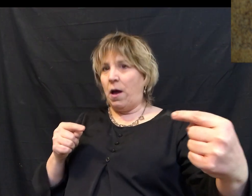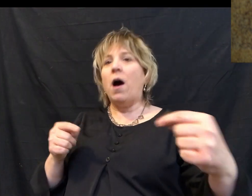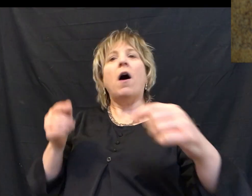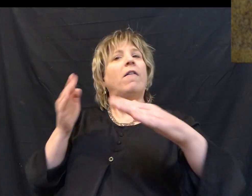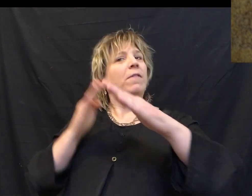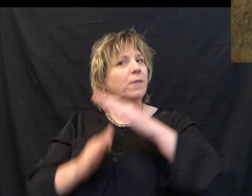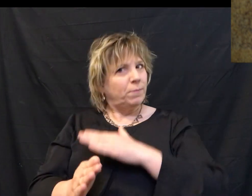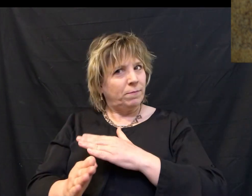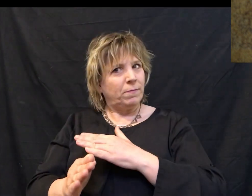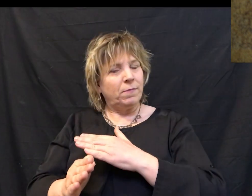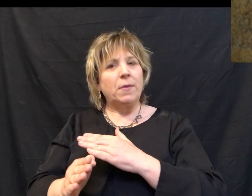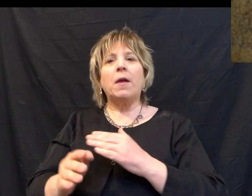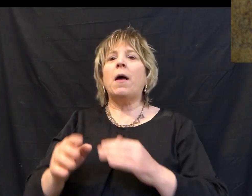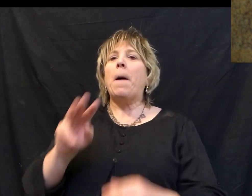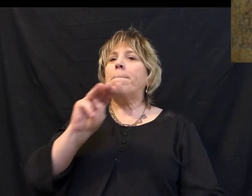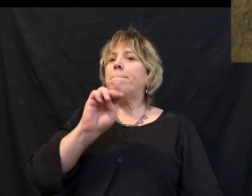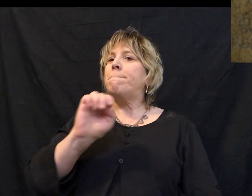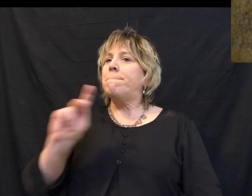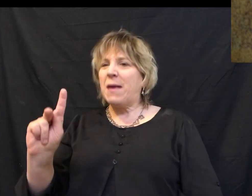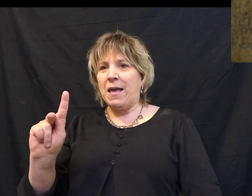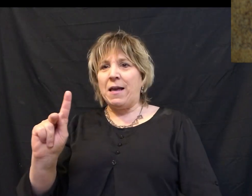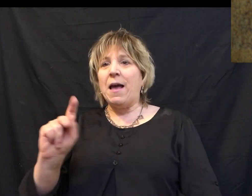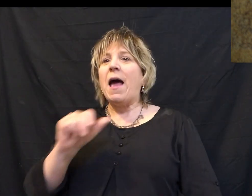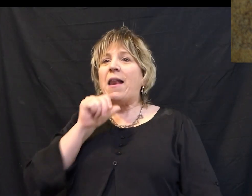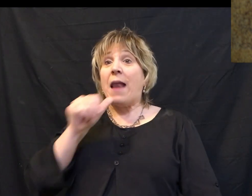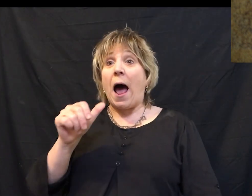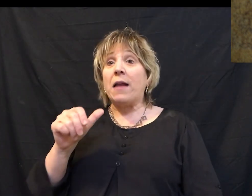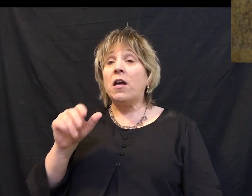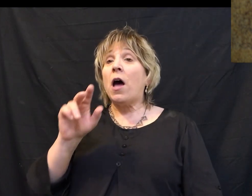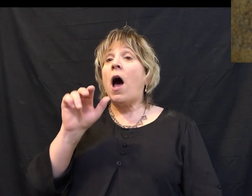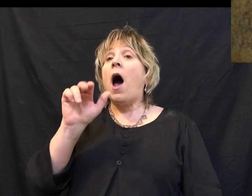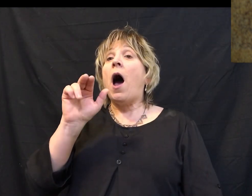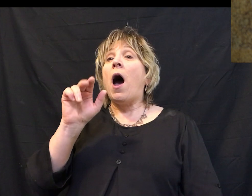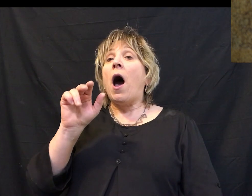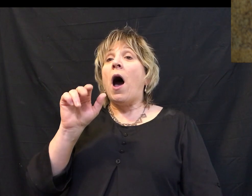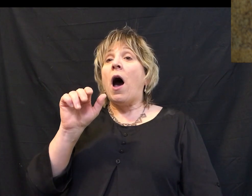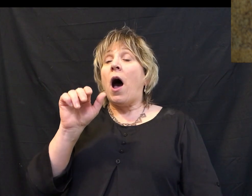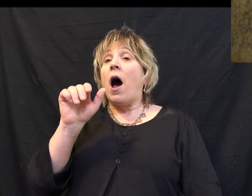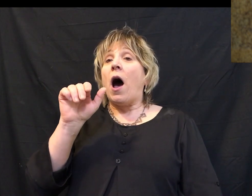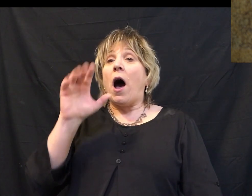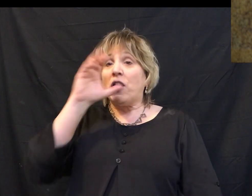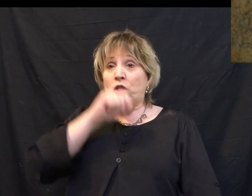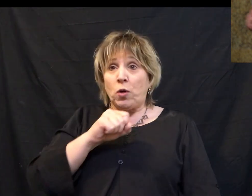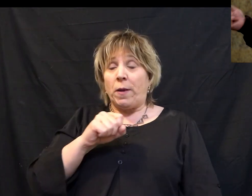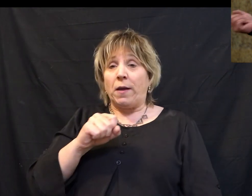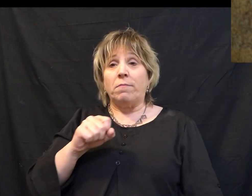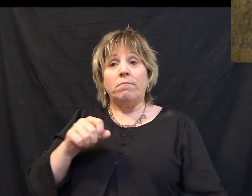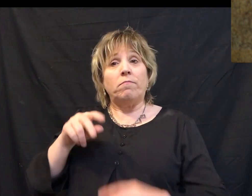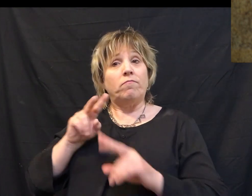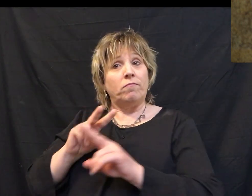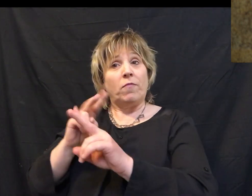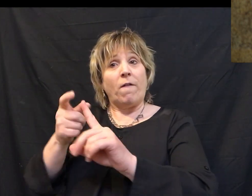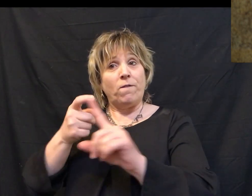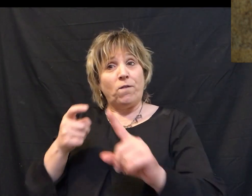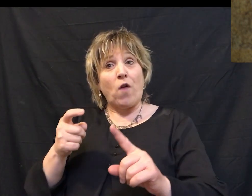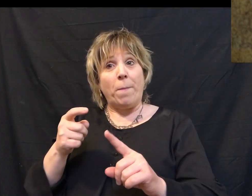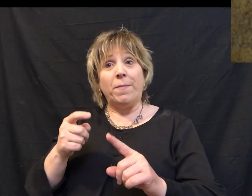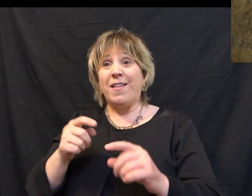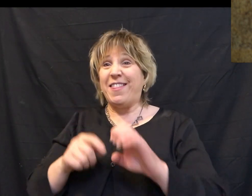of the lowly, meek and unassuming procession that was coming from the East.